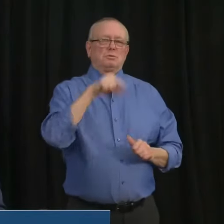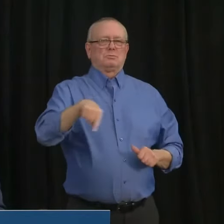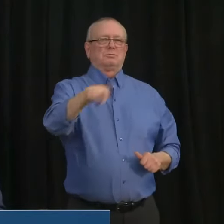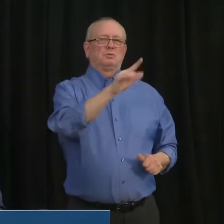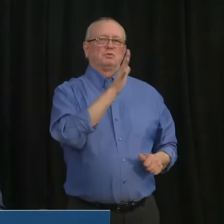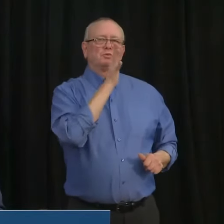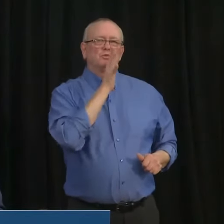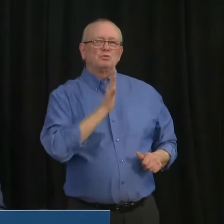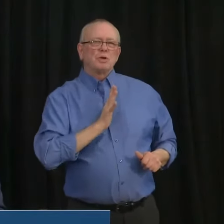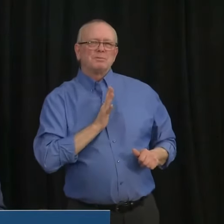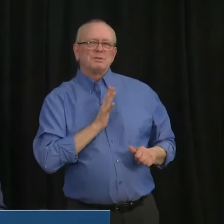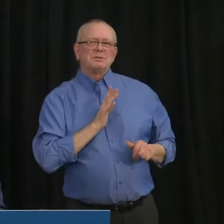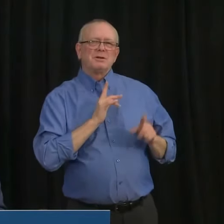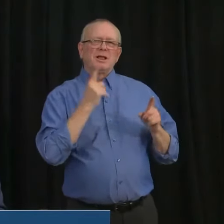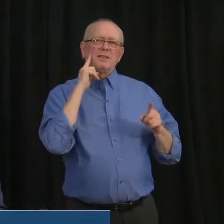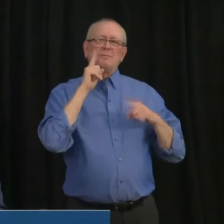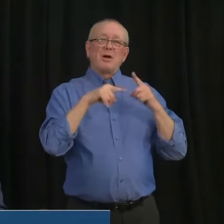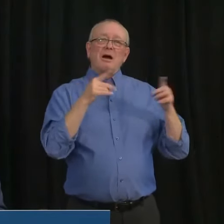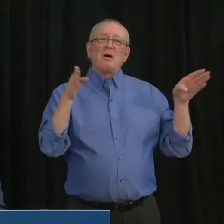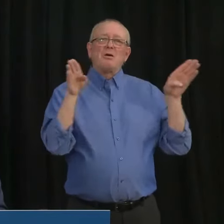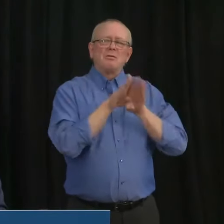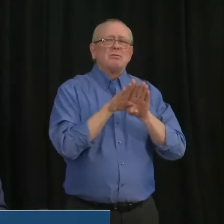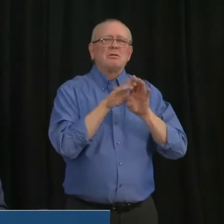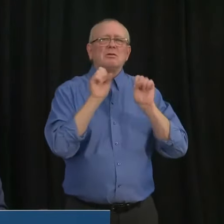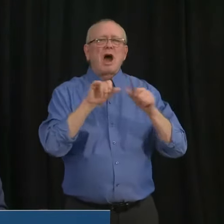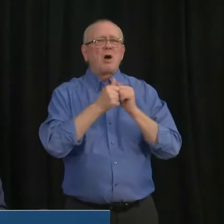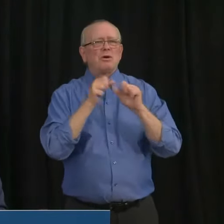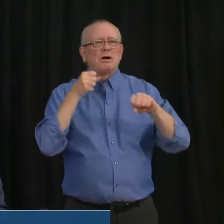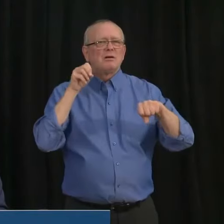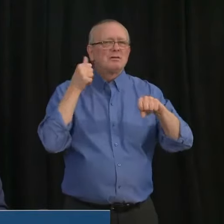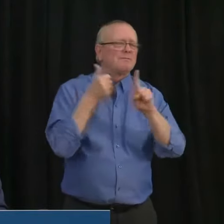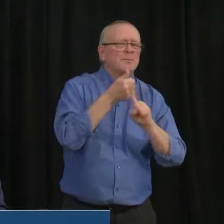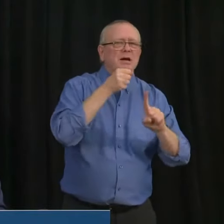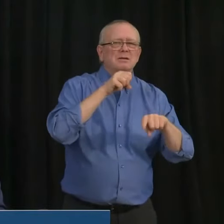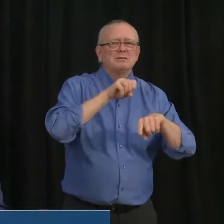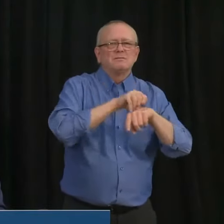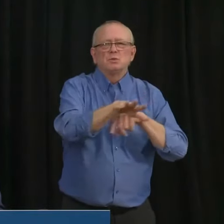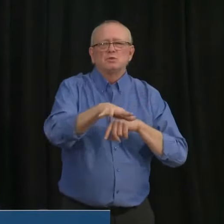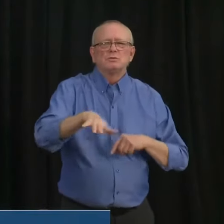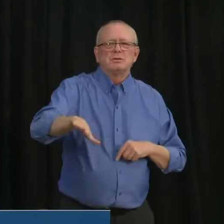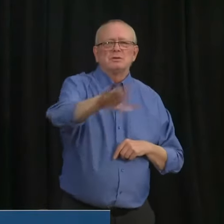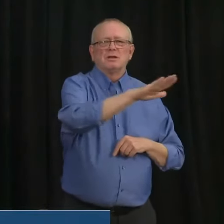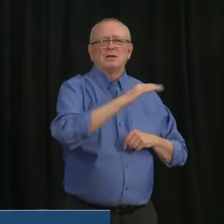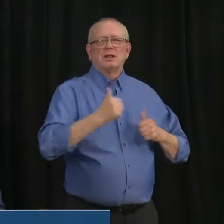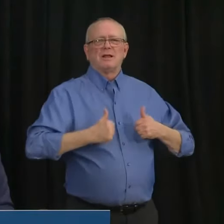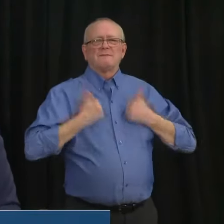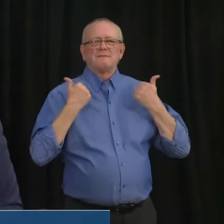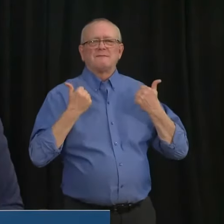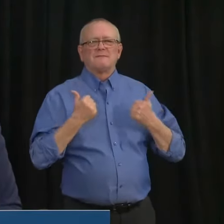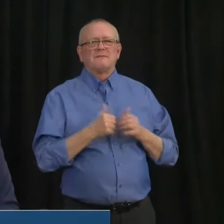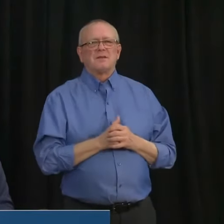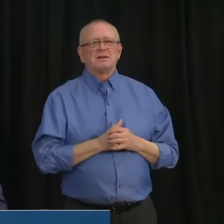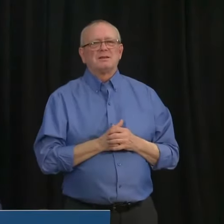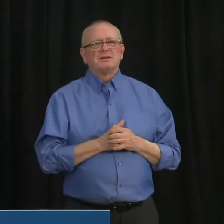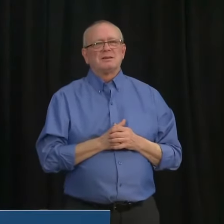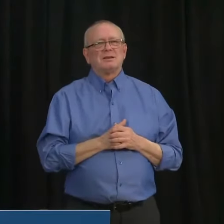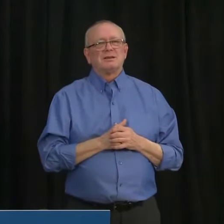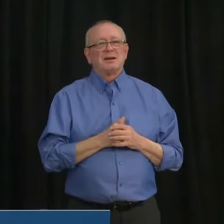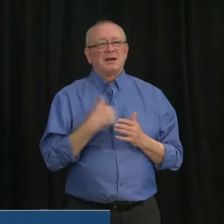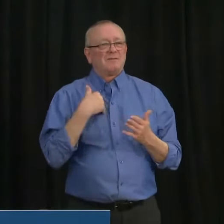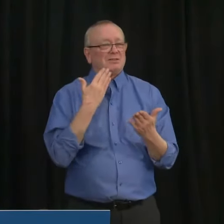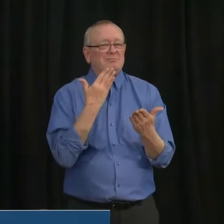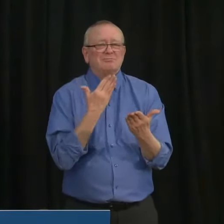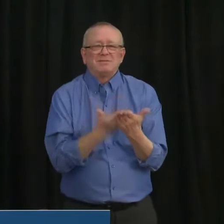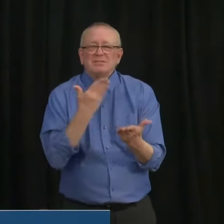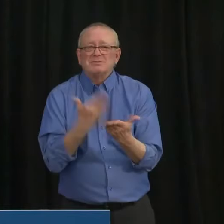think about the impact on those lives. I, I would ask them to think about the data from the Canadian Federation of